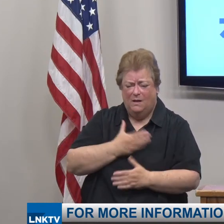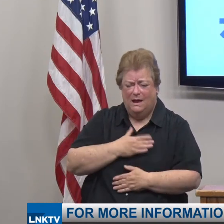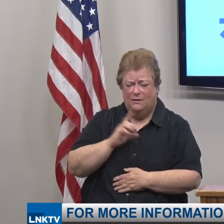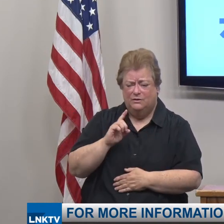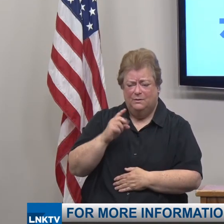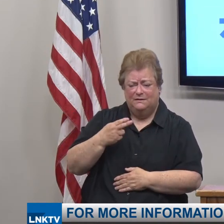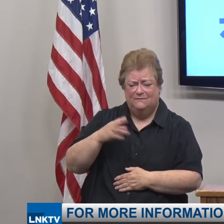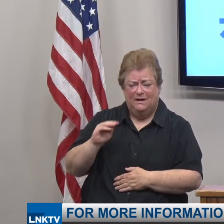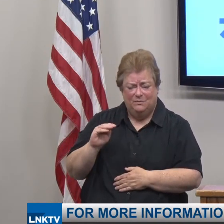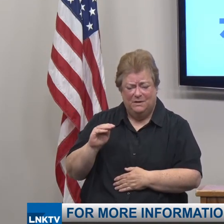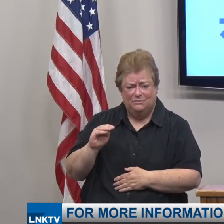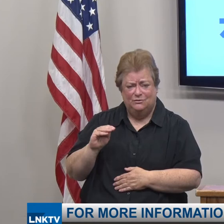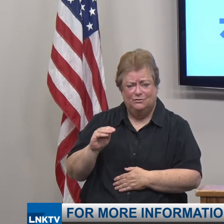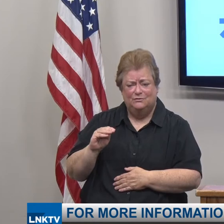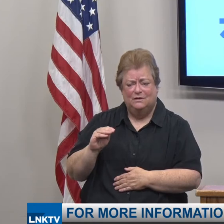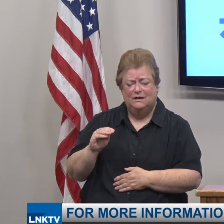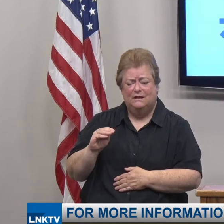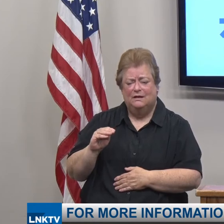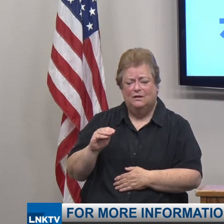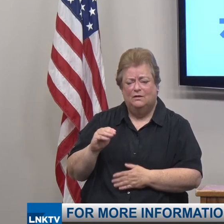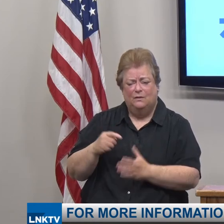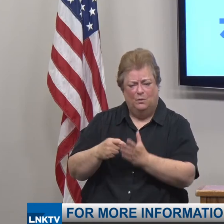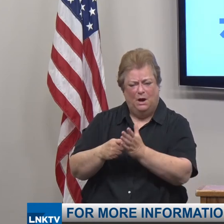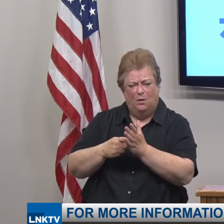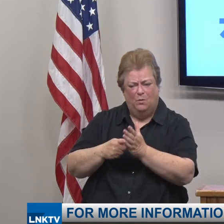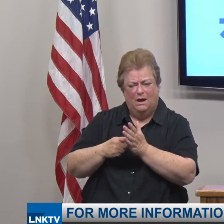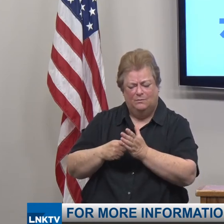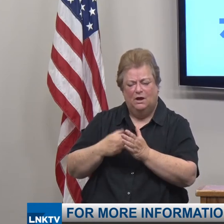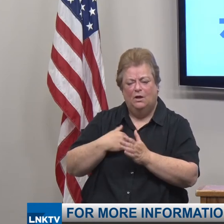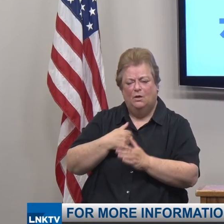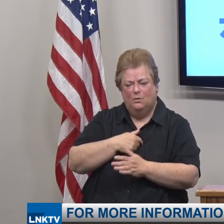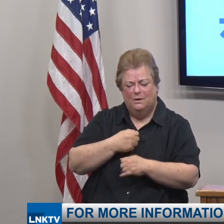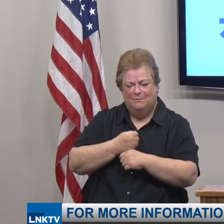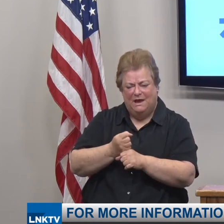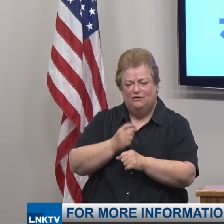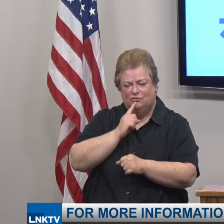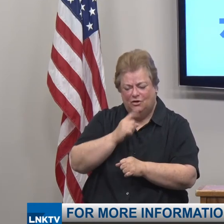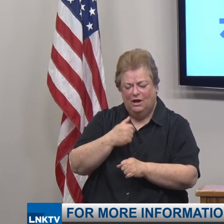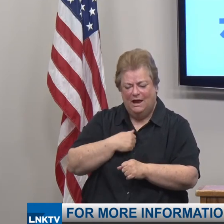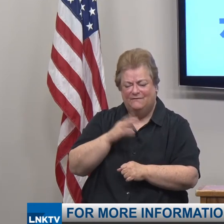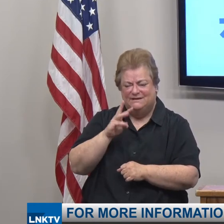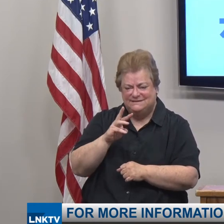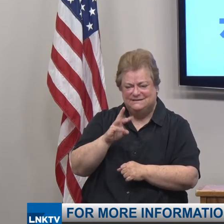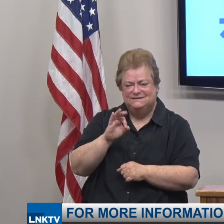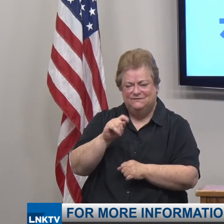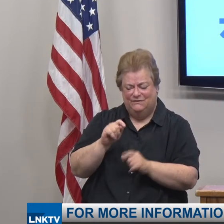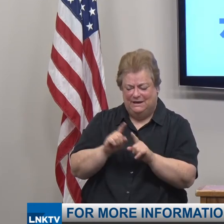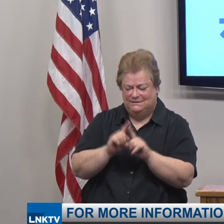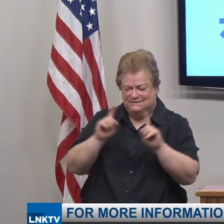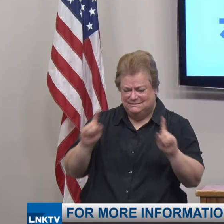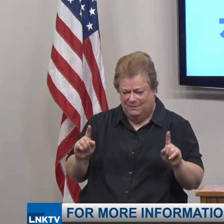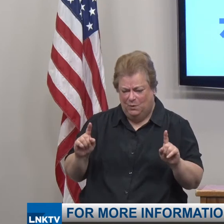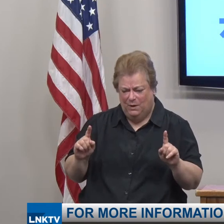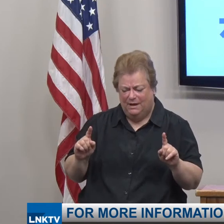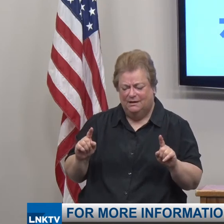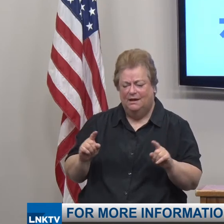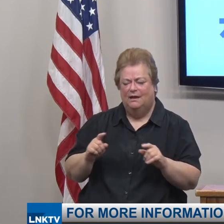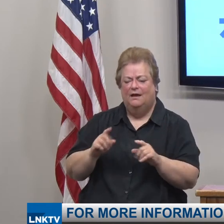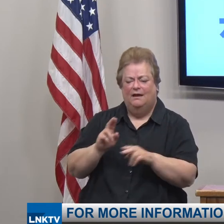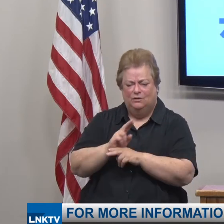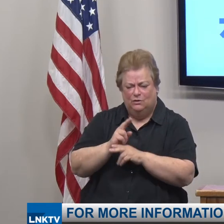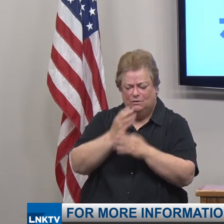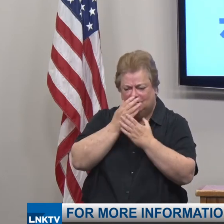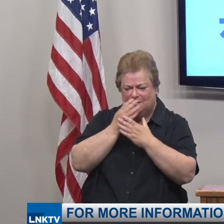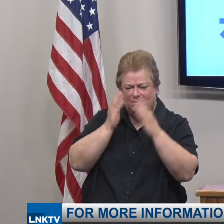what we've done is to make sure that we have six feet of distance in restaurants, along with masking. From the very